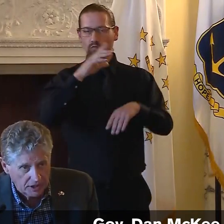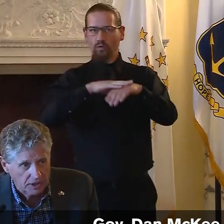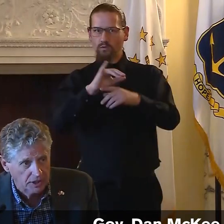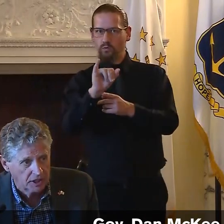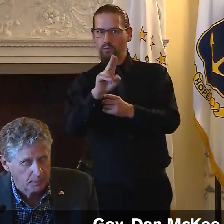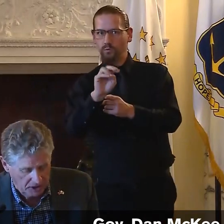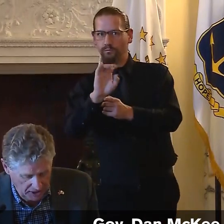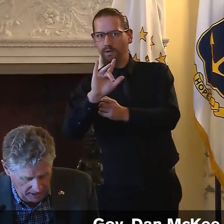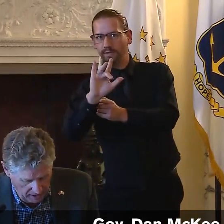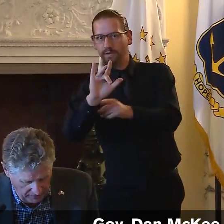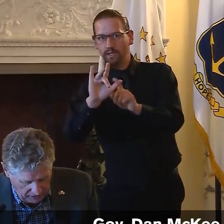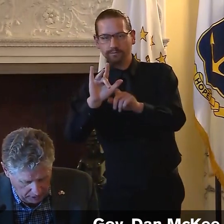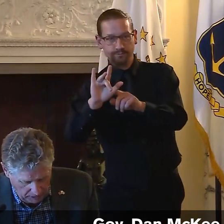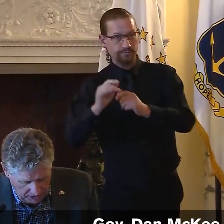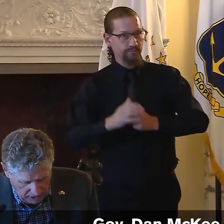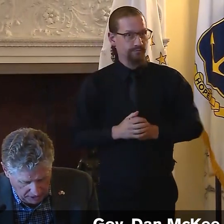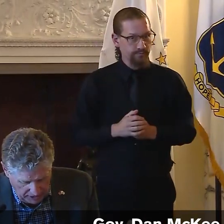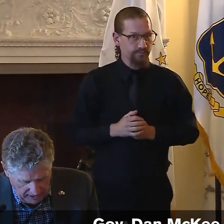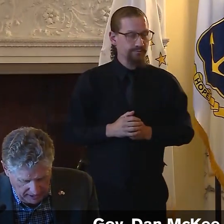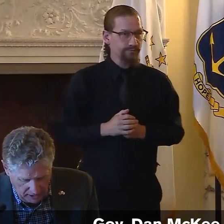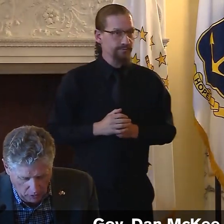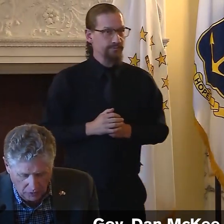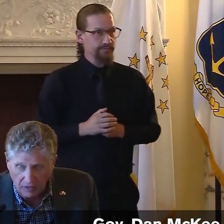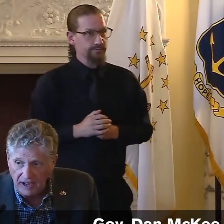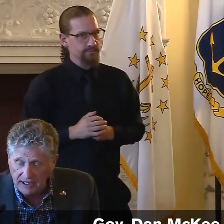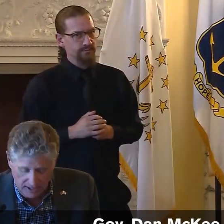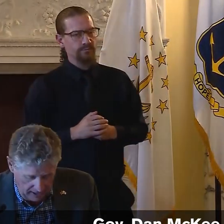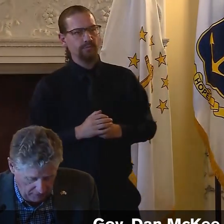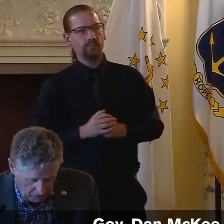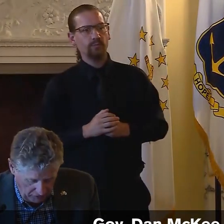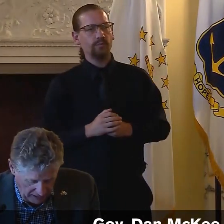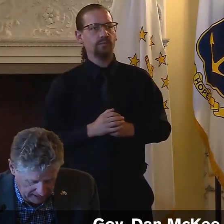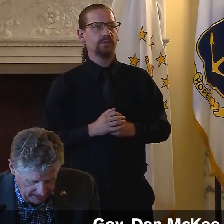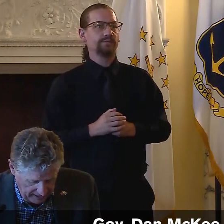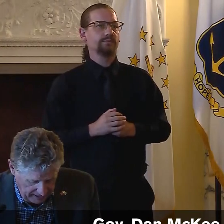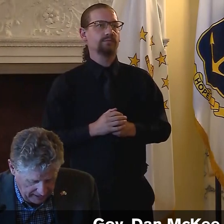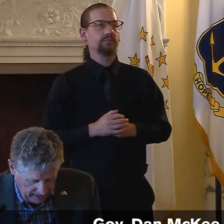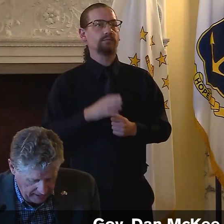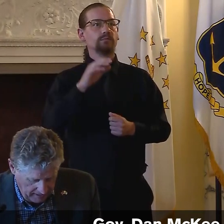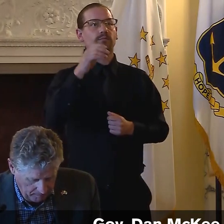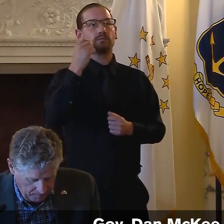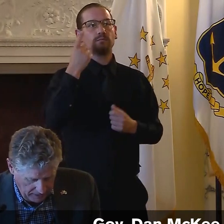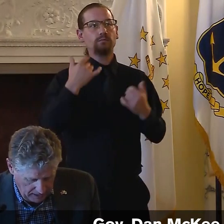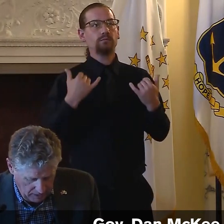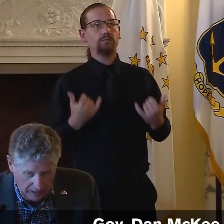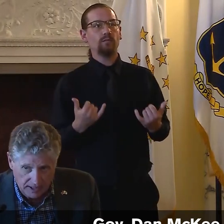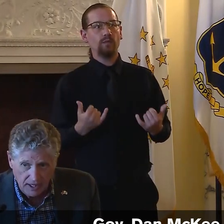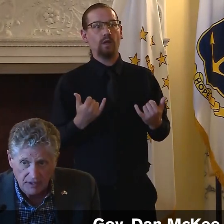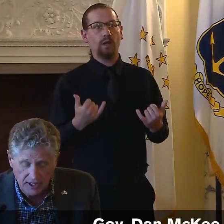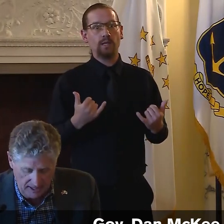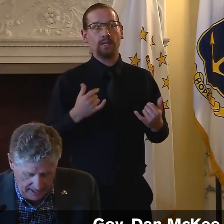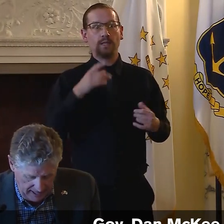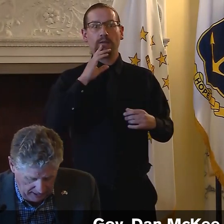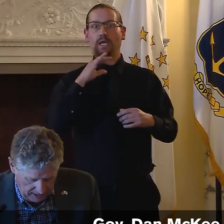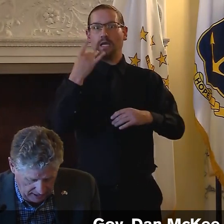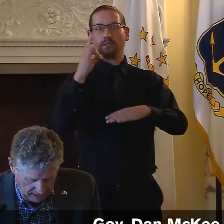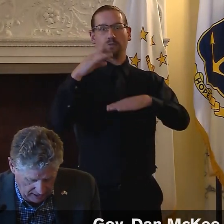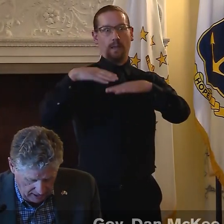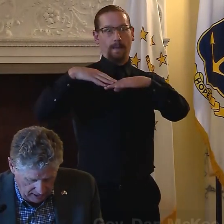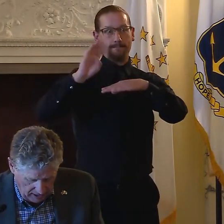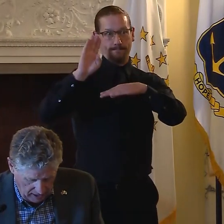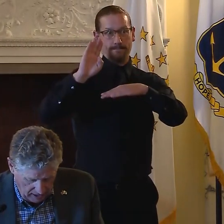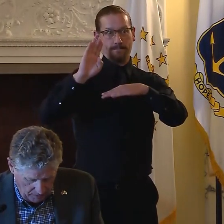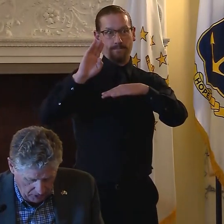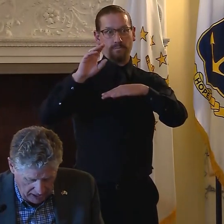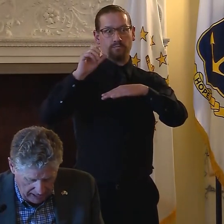We have 66% of eligible adults 18 and over are vaccinated, fully vaccinated. We had 17 cases